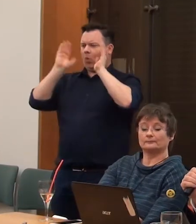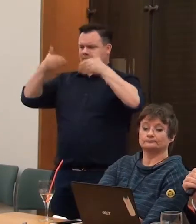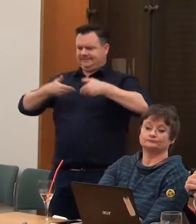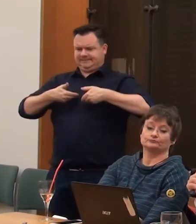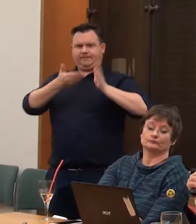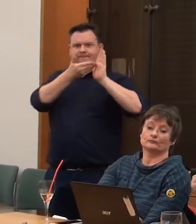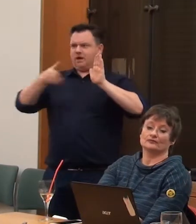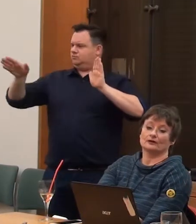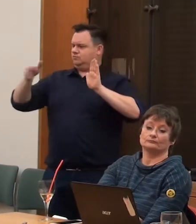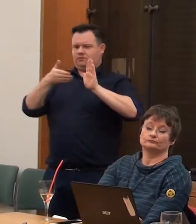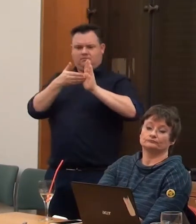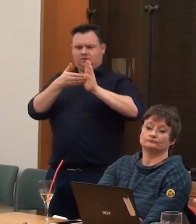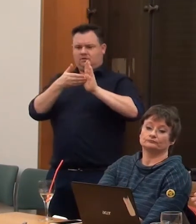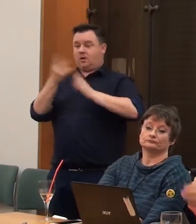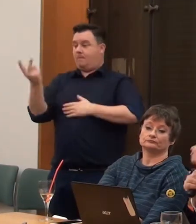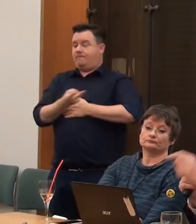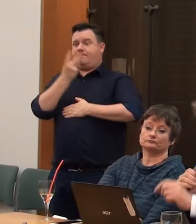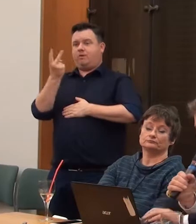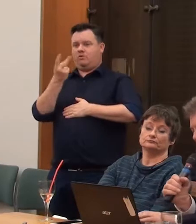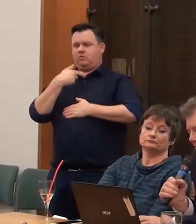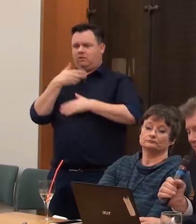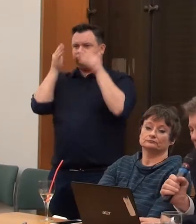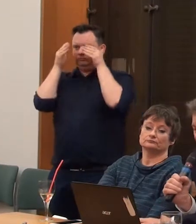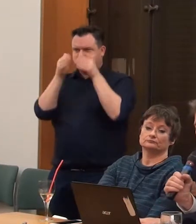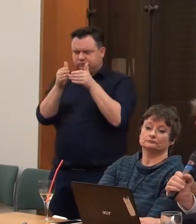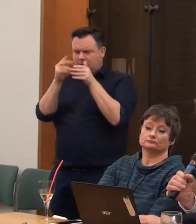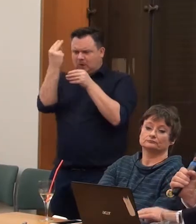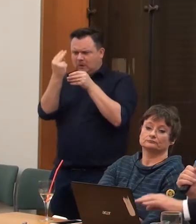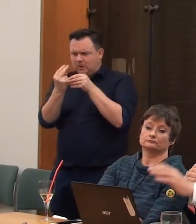both totally single-minded in what they were doing.